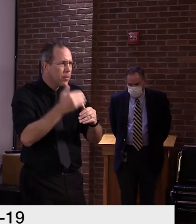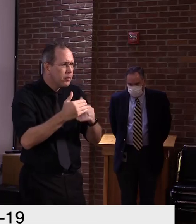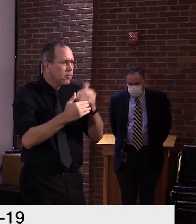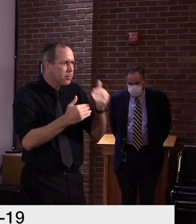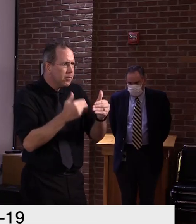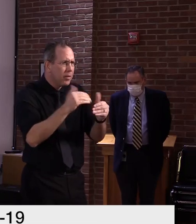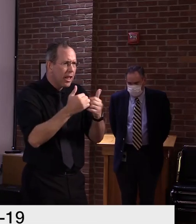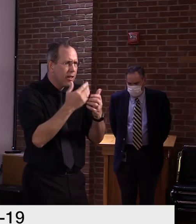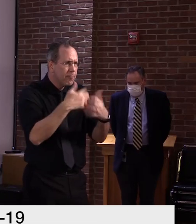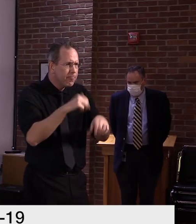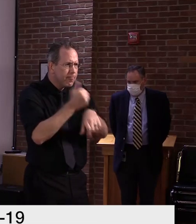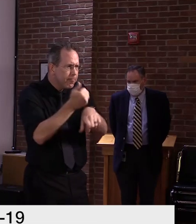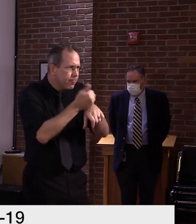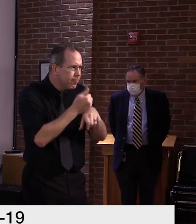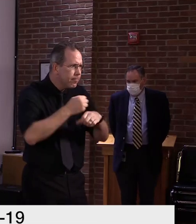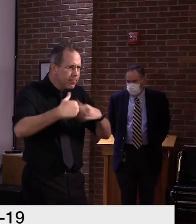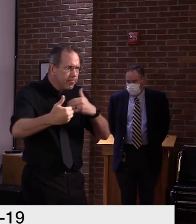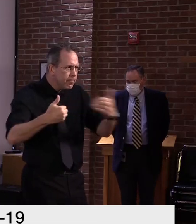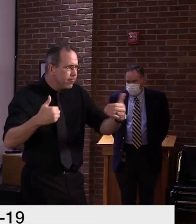everyone as possible.